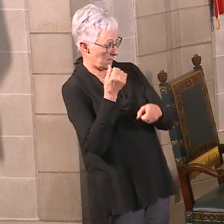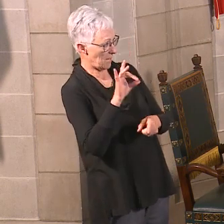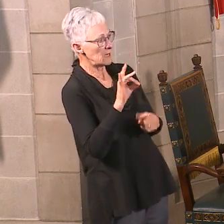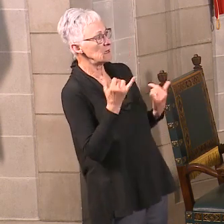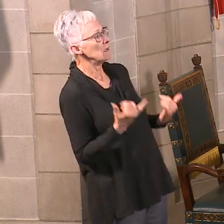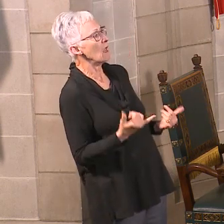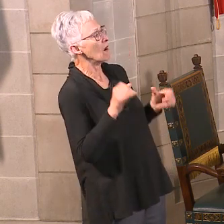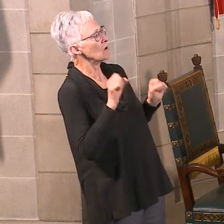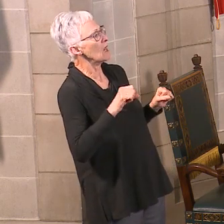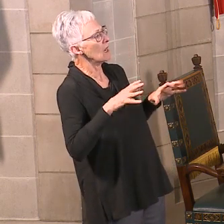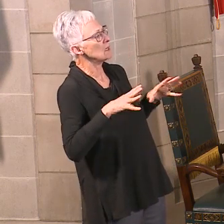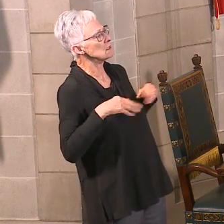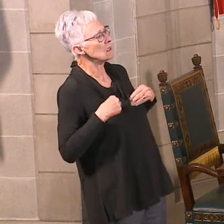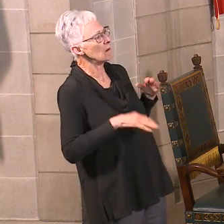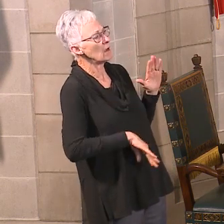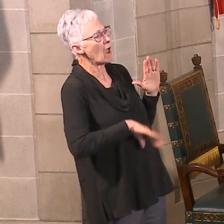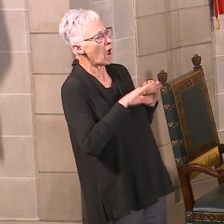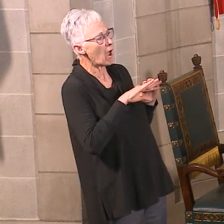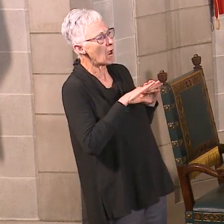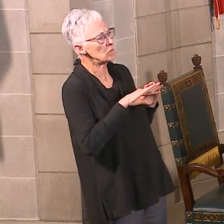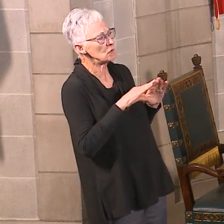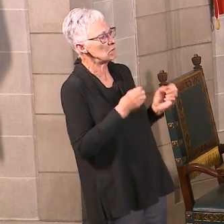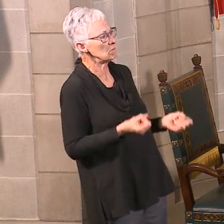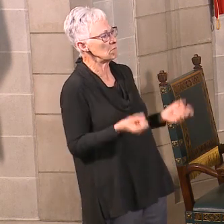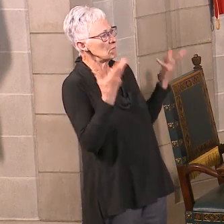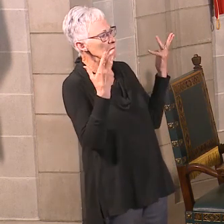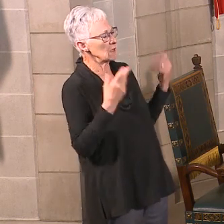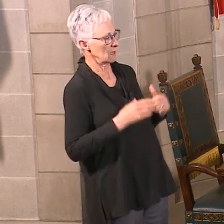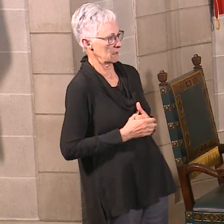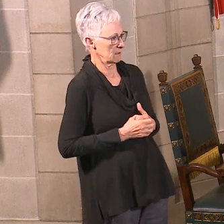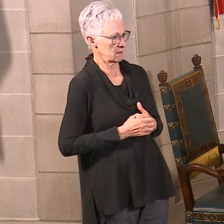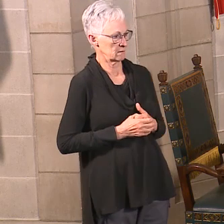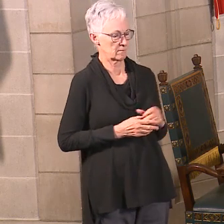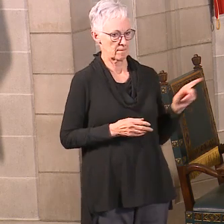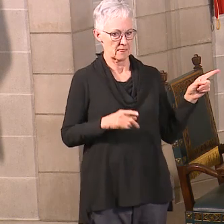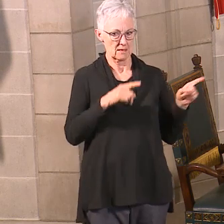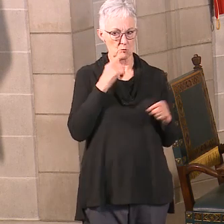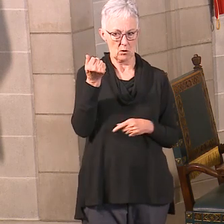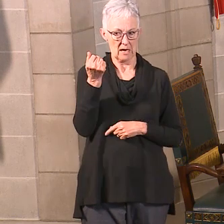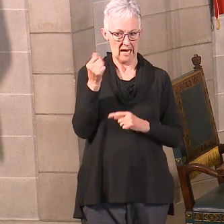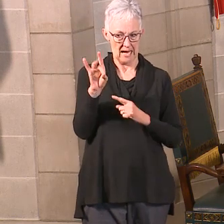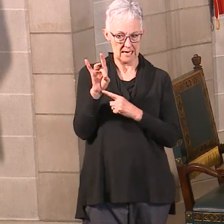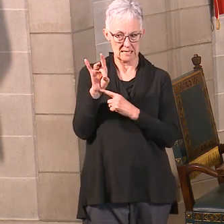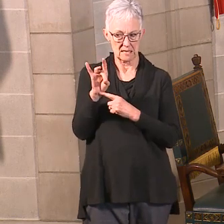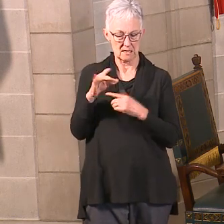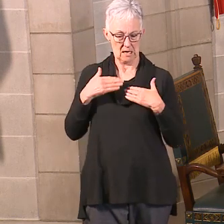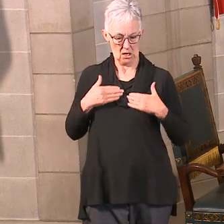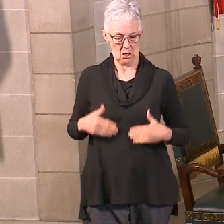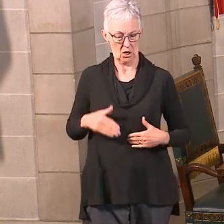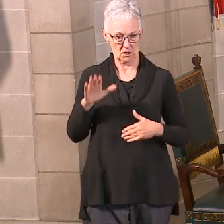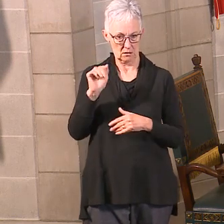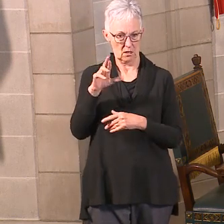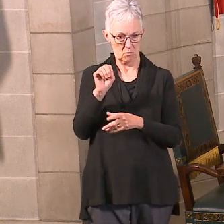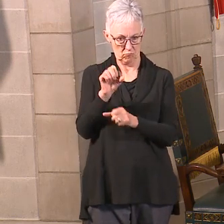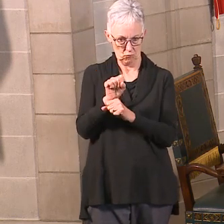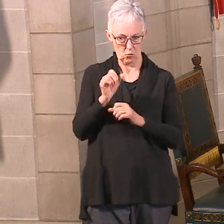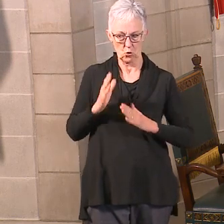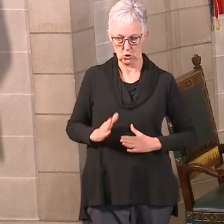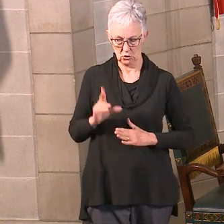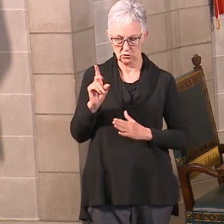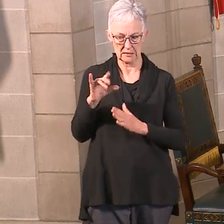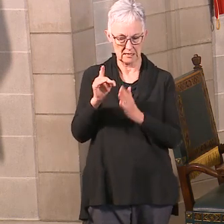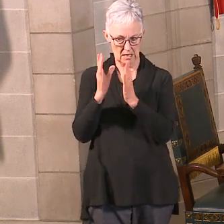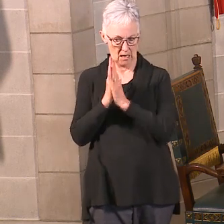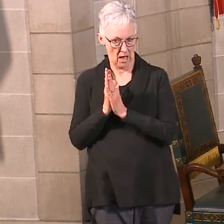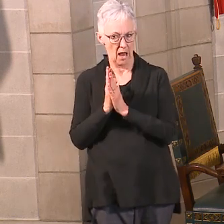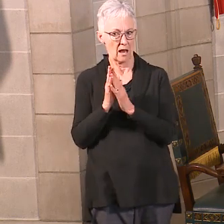Well, there's 18 people that took advantage of the healthcare worker situation. I think we have, I think